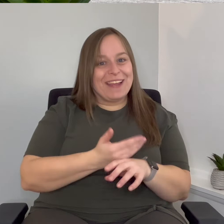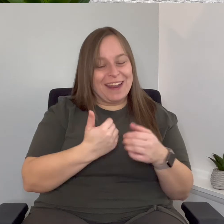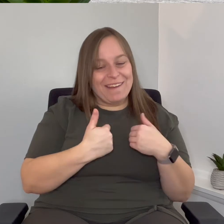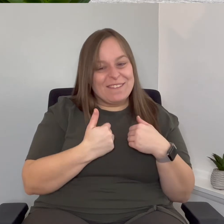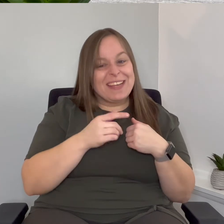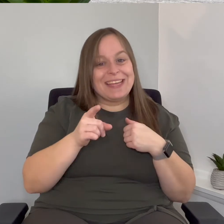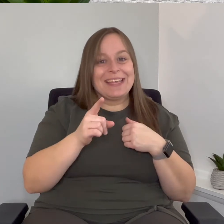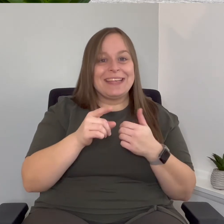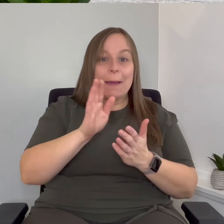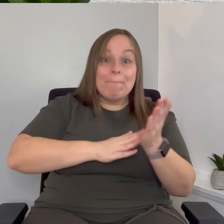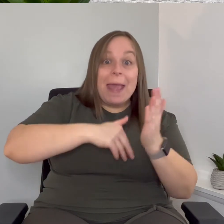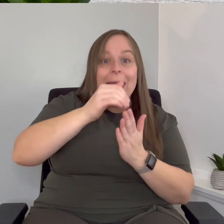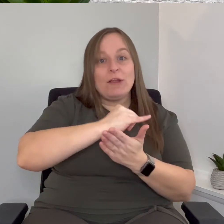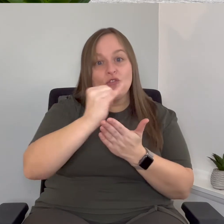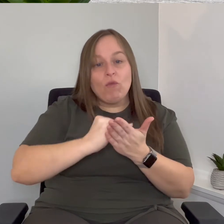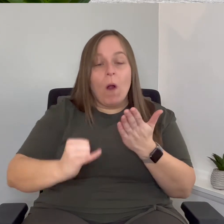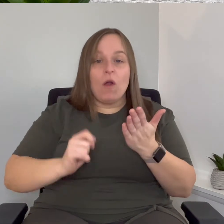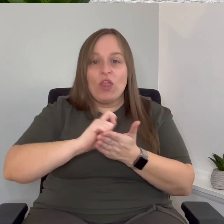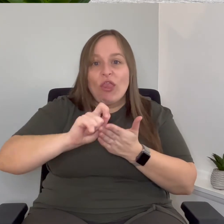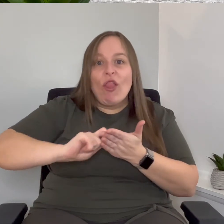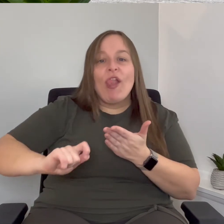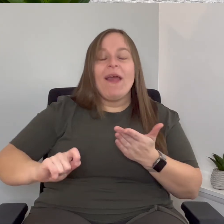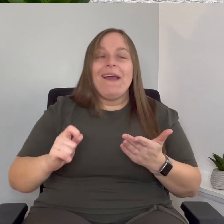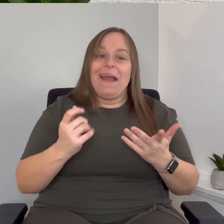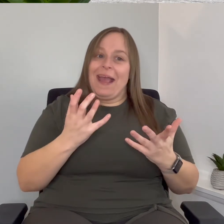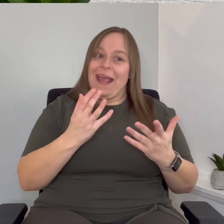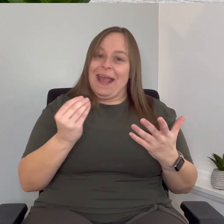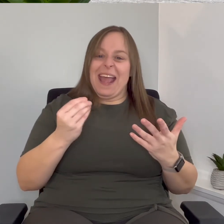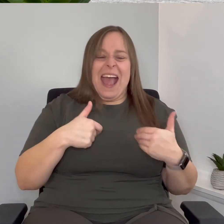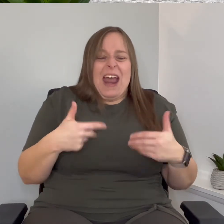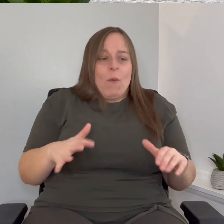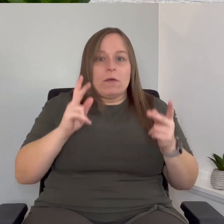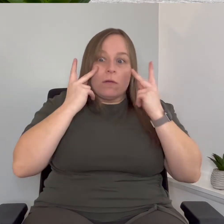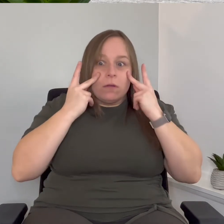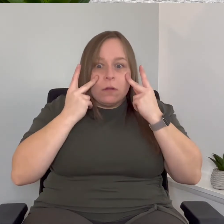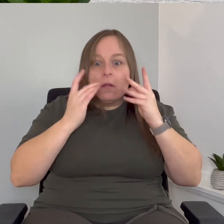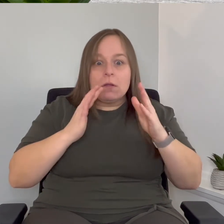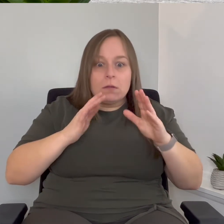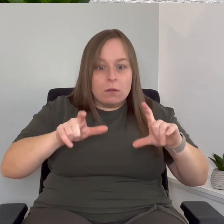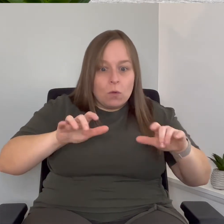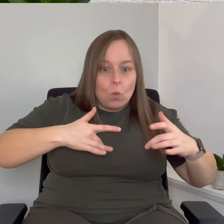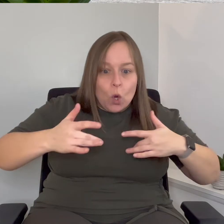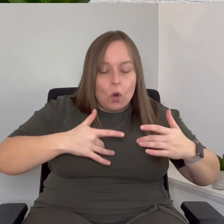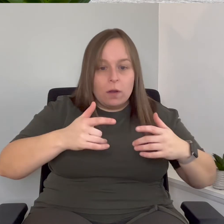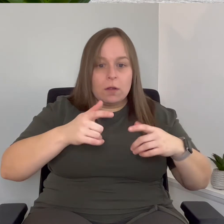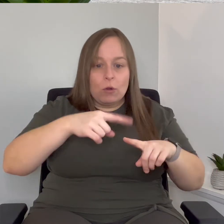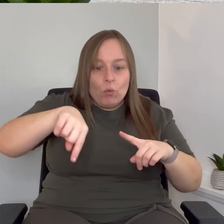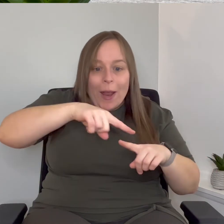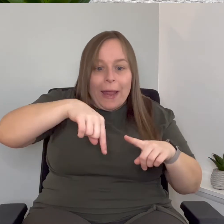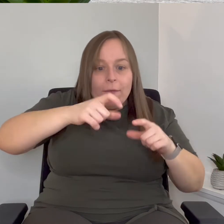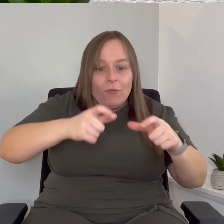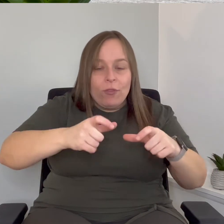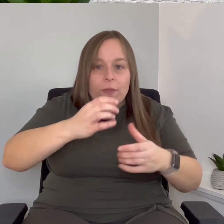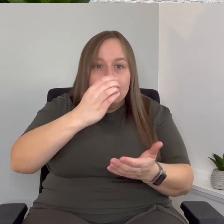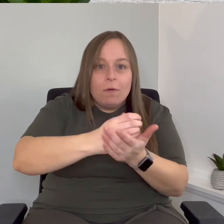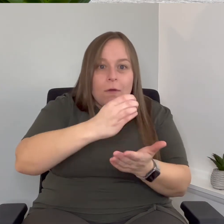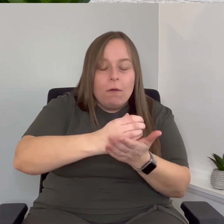he likes to paint and draw and scribble and I just don't want to have to like always be worrying about rings on the um